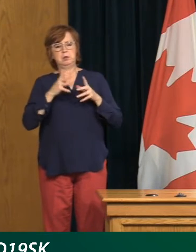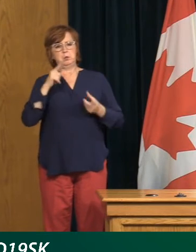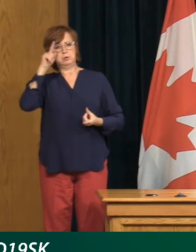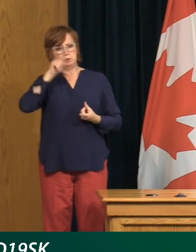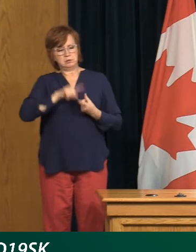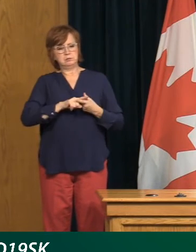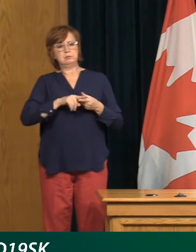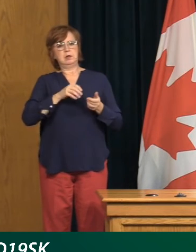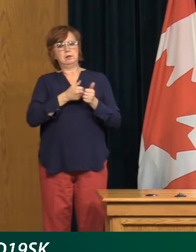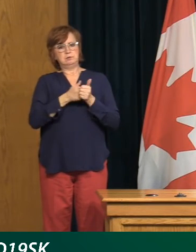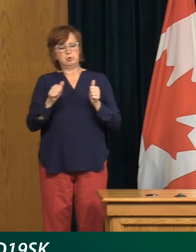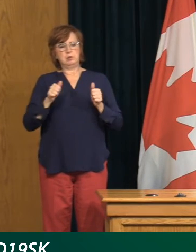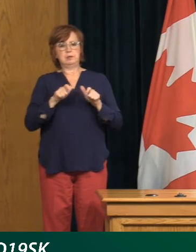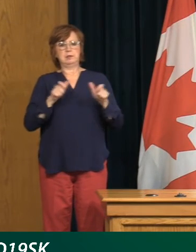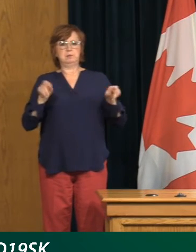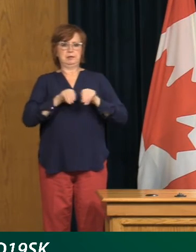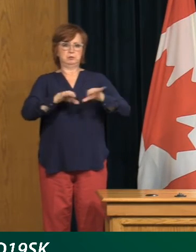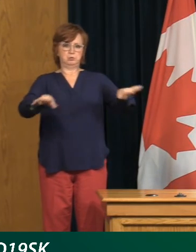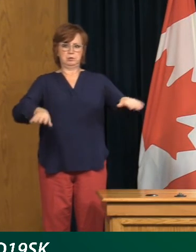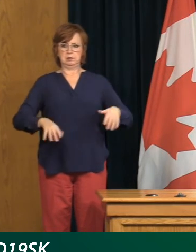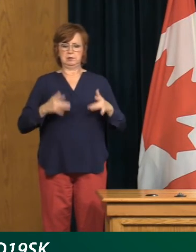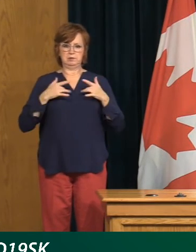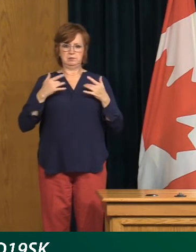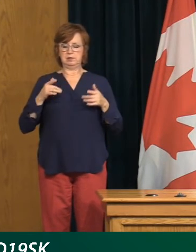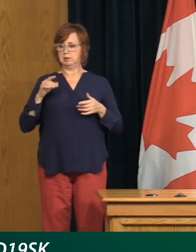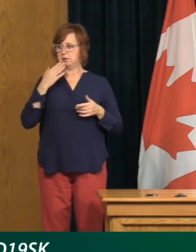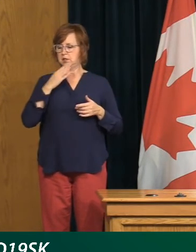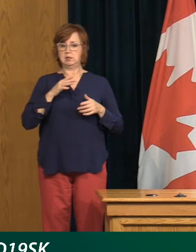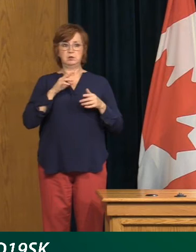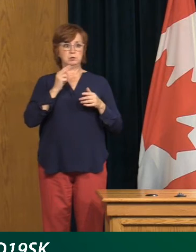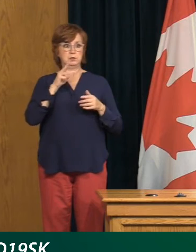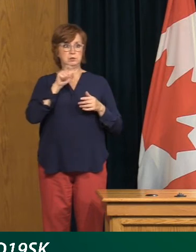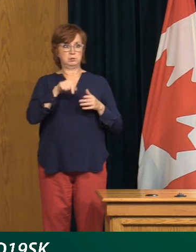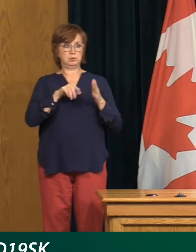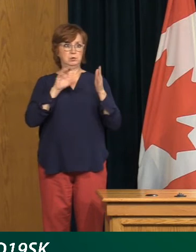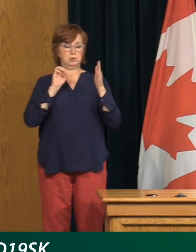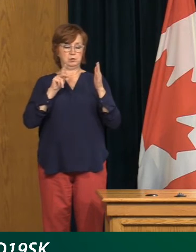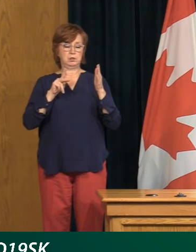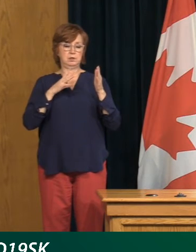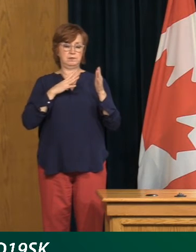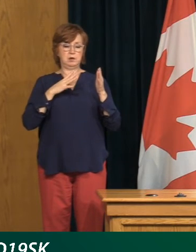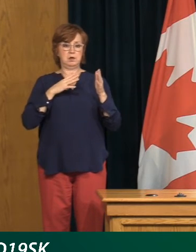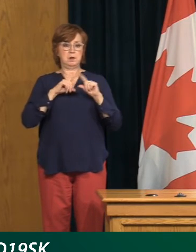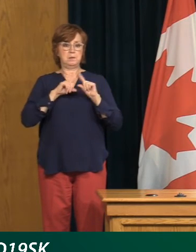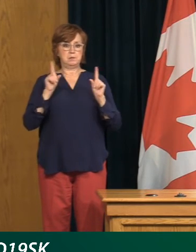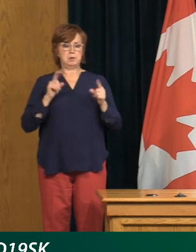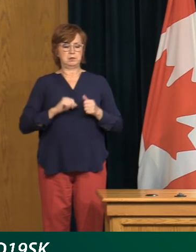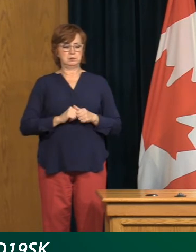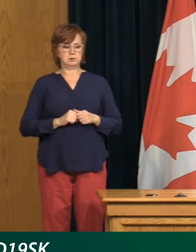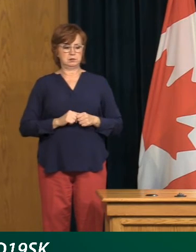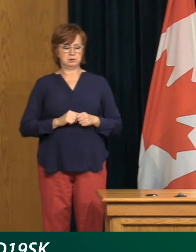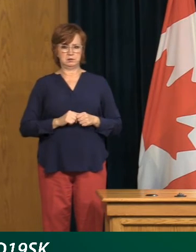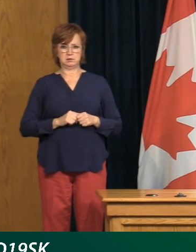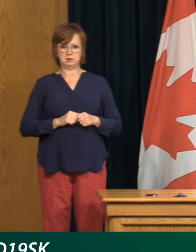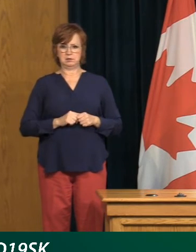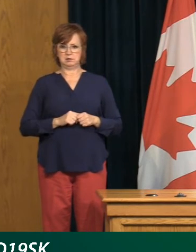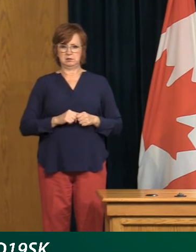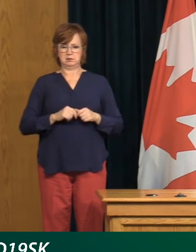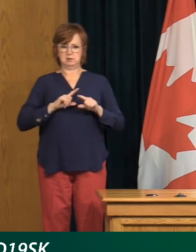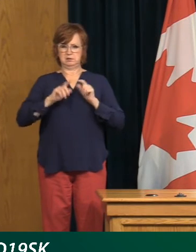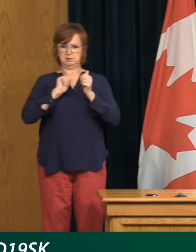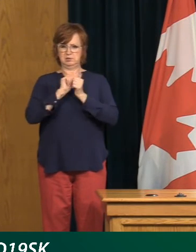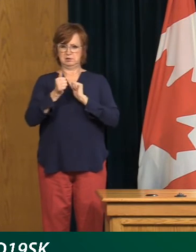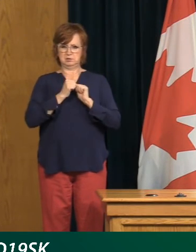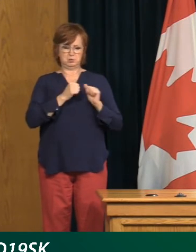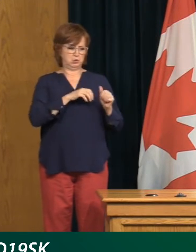events. Thank you, Dr. Britton, a follow-up? Yeah, I guess my question is why are there these sort of inconsistencies when it